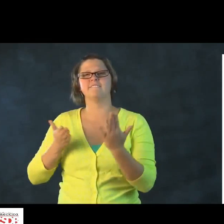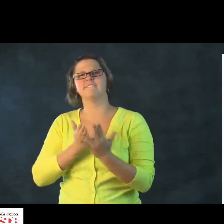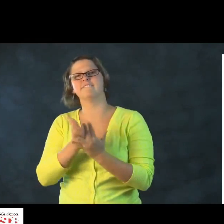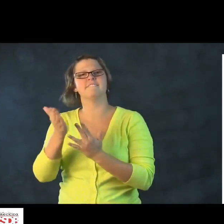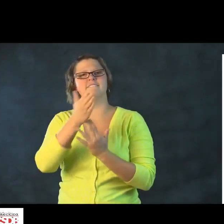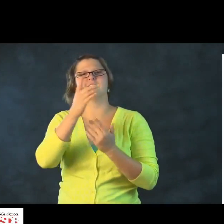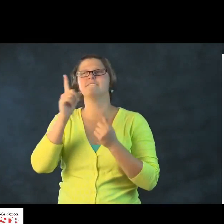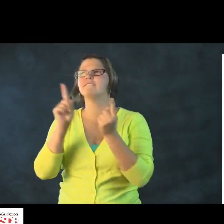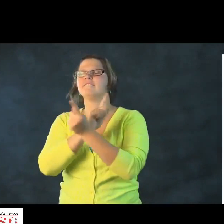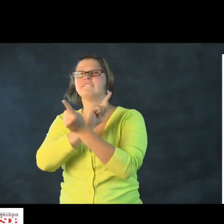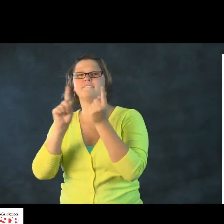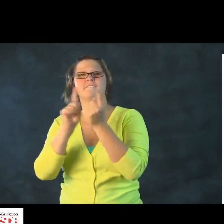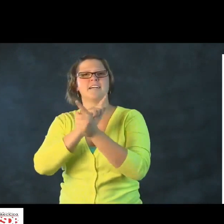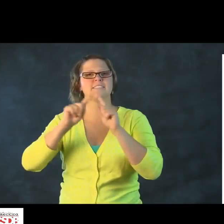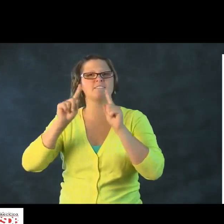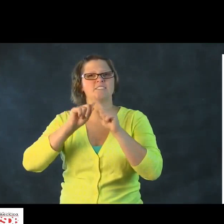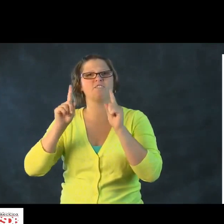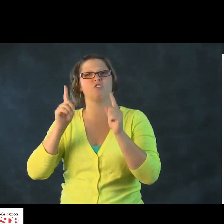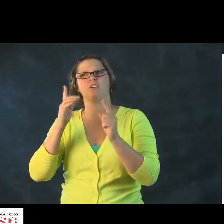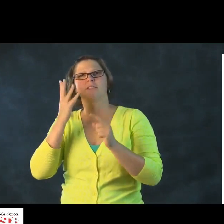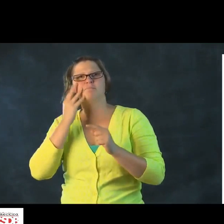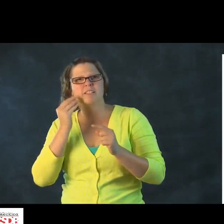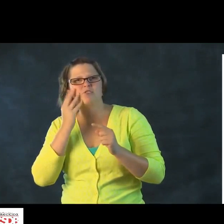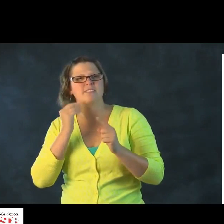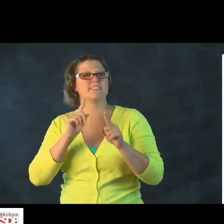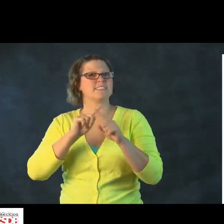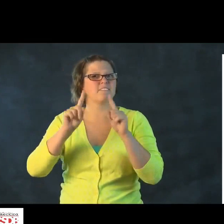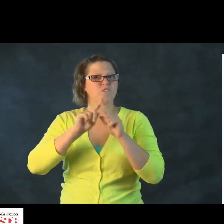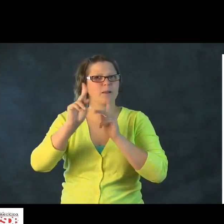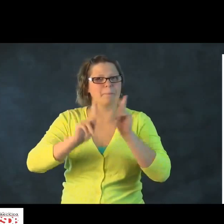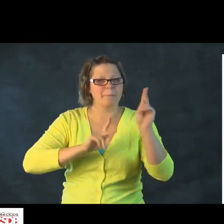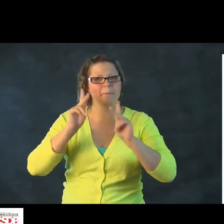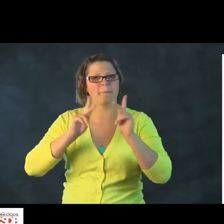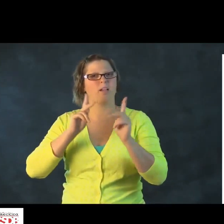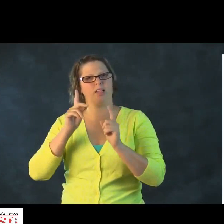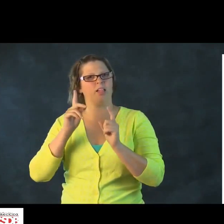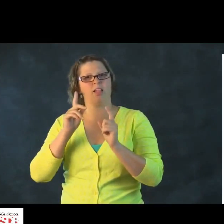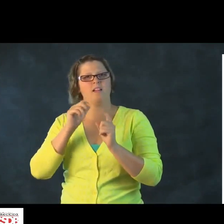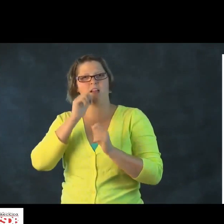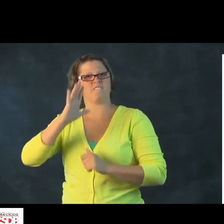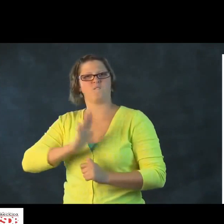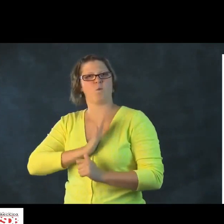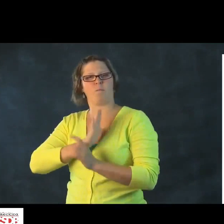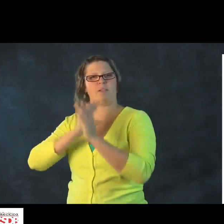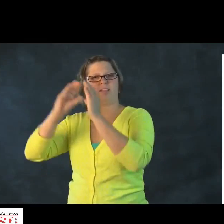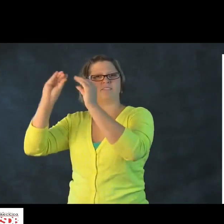It happens in your daily life, through the people that you meet, through your experiences.